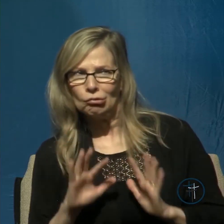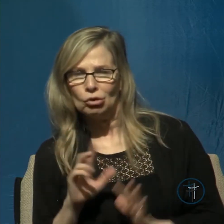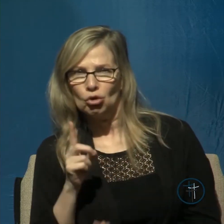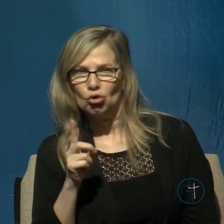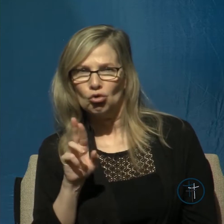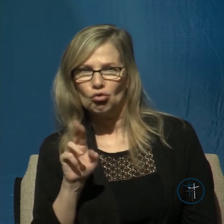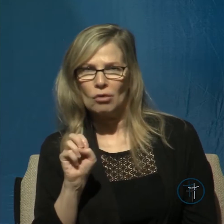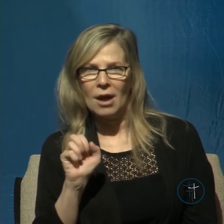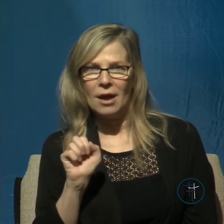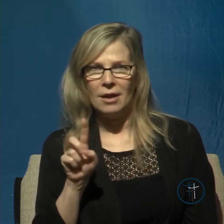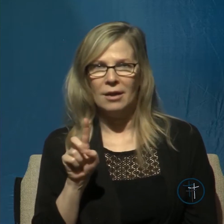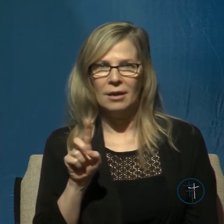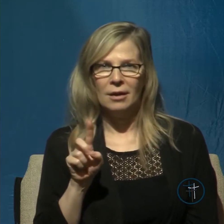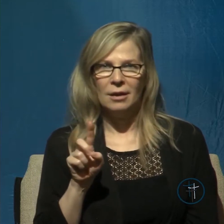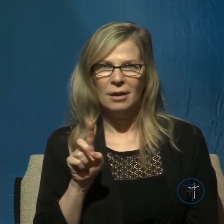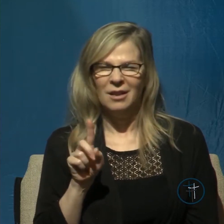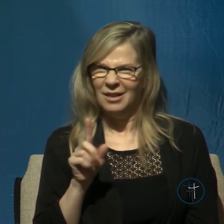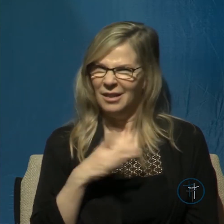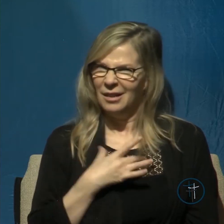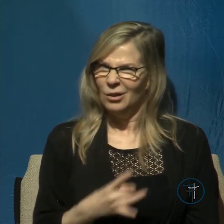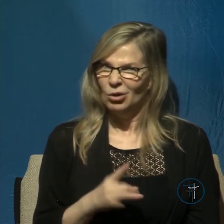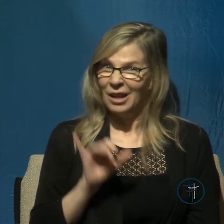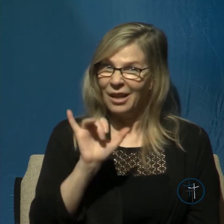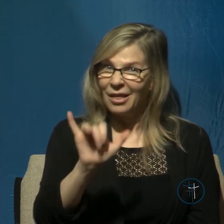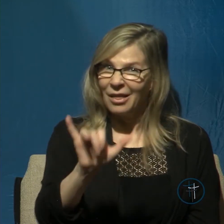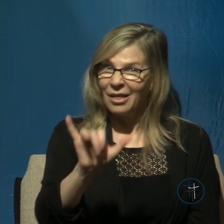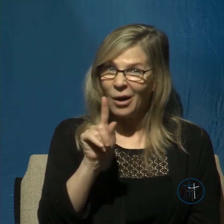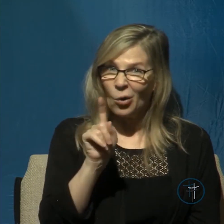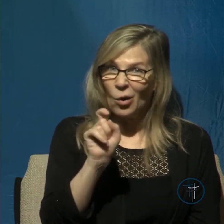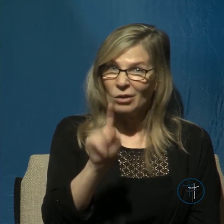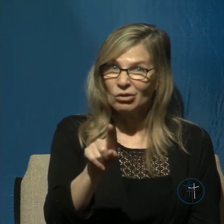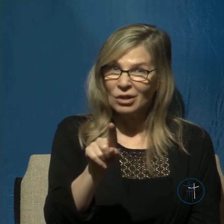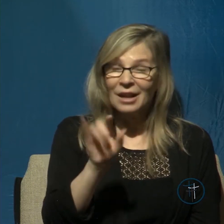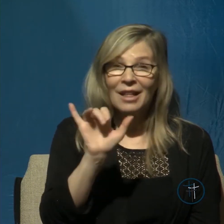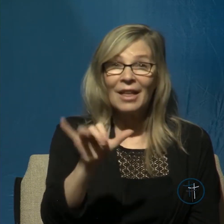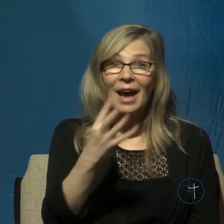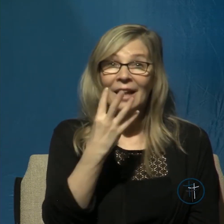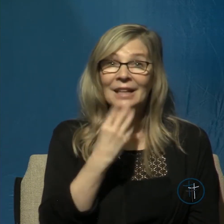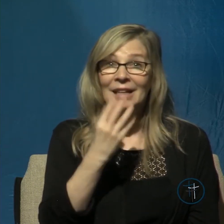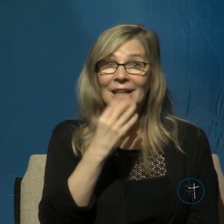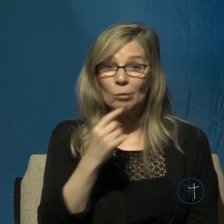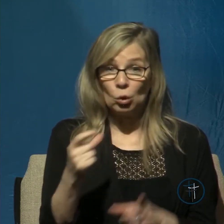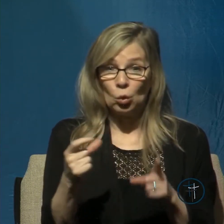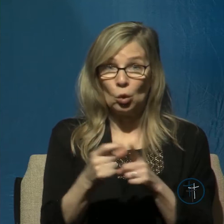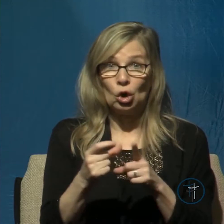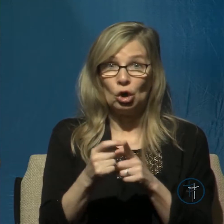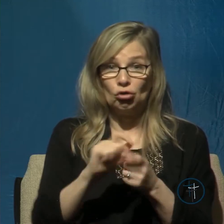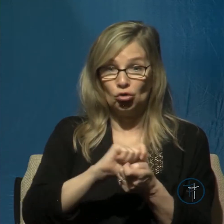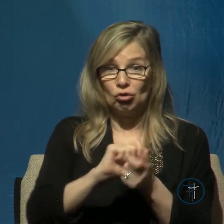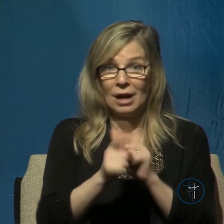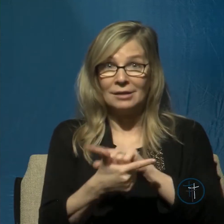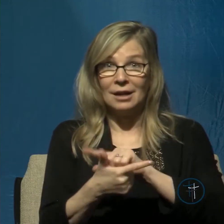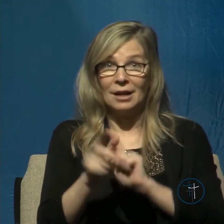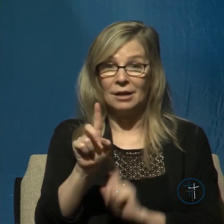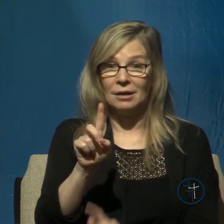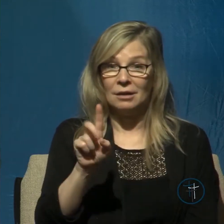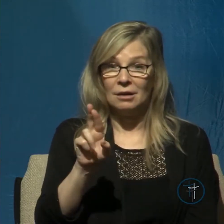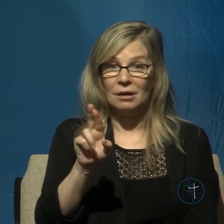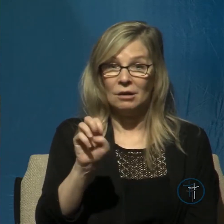about this question is that this particular Hebrew word that is translated dread means to be in